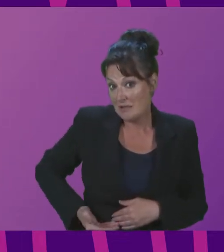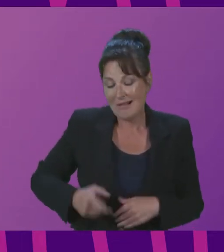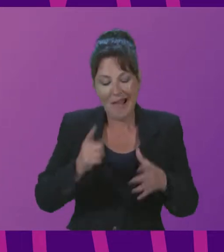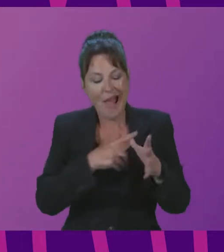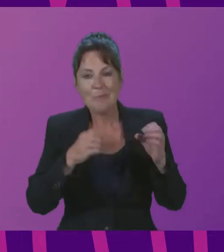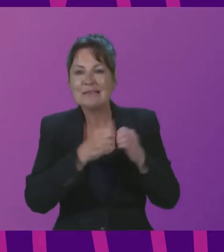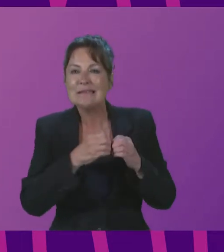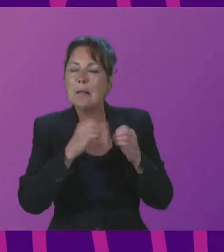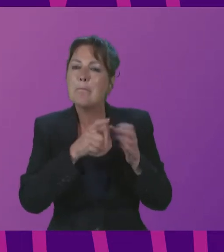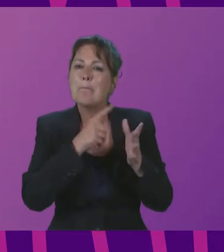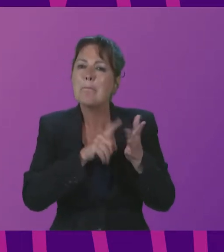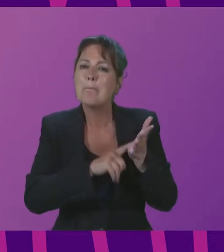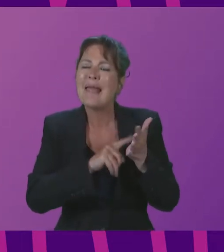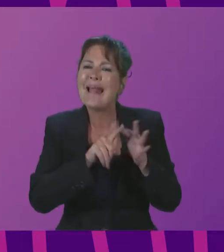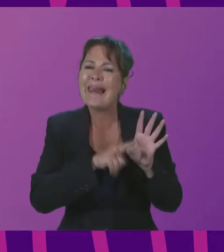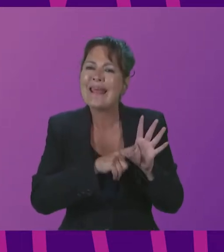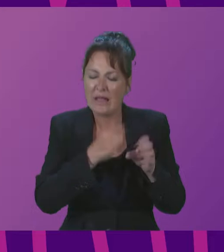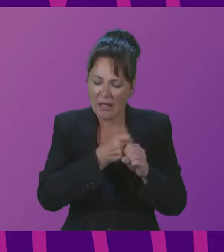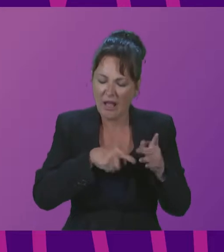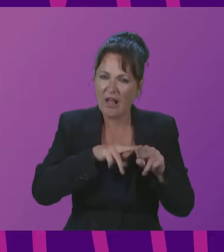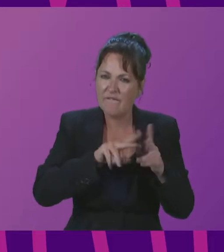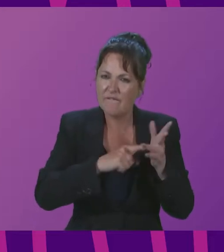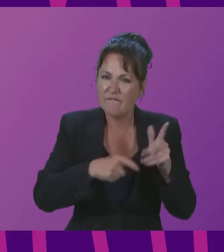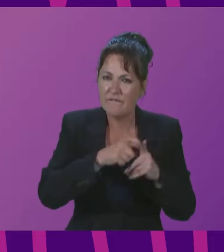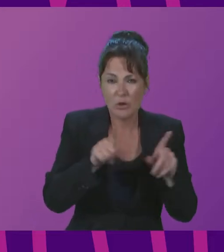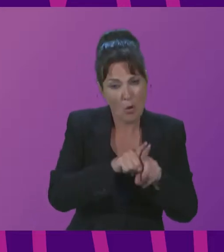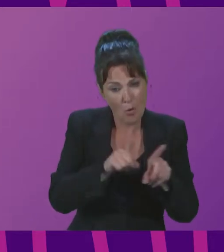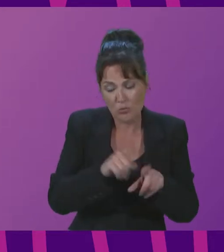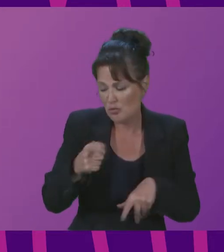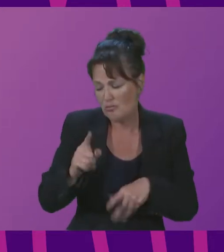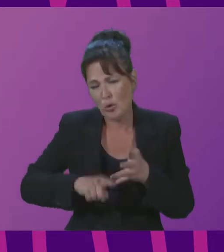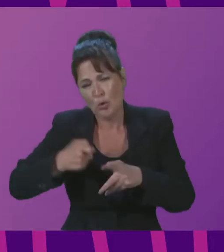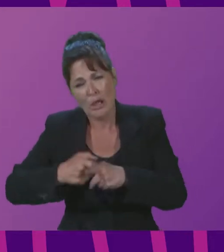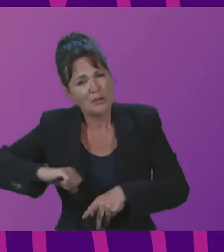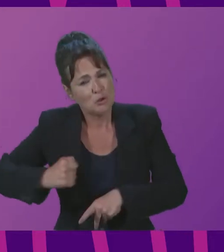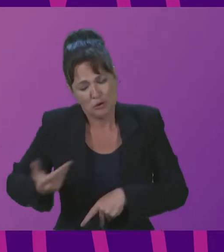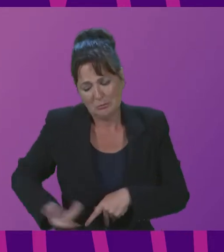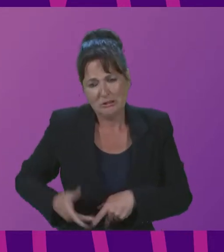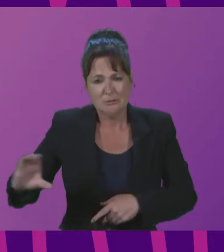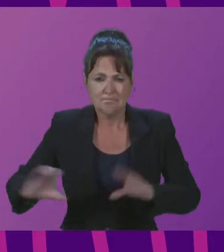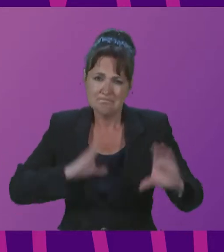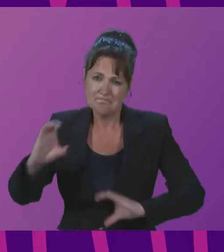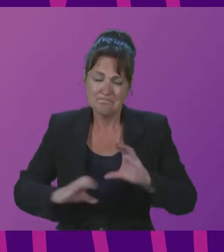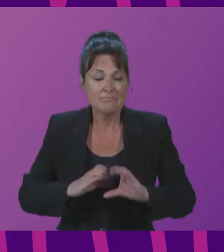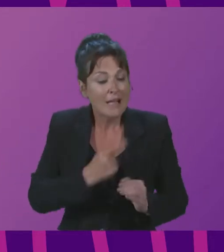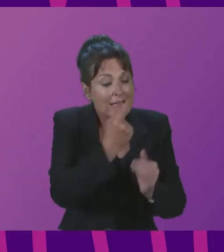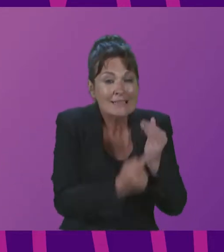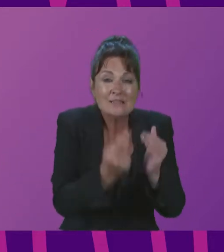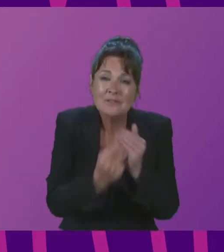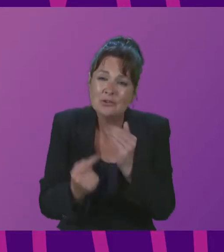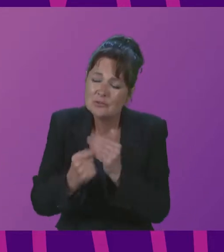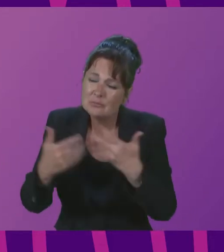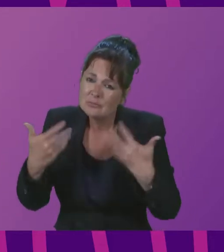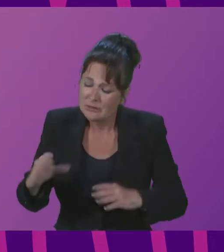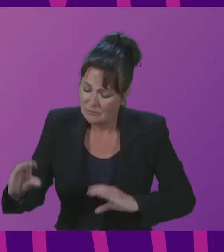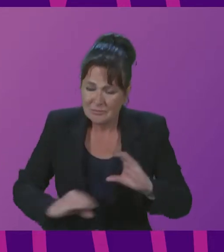Gifford to global jewels in the crown of Scottish and UK business thank you individuals of great